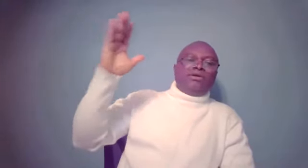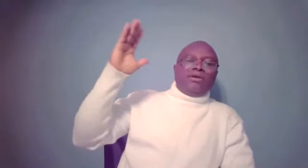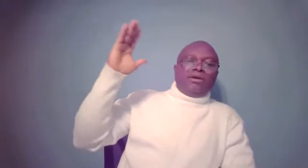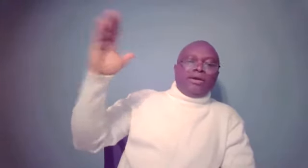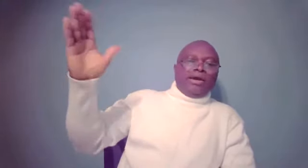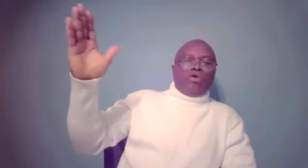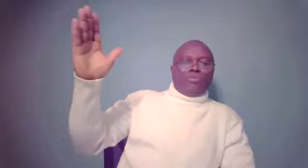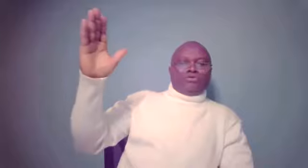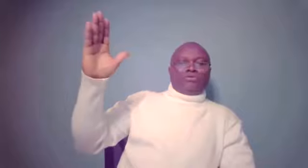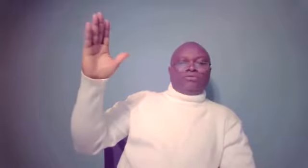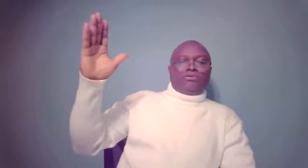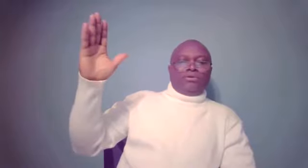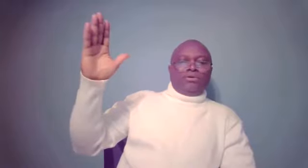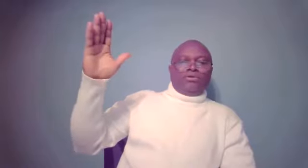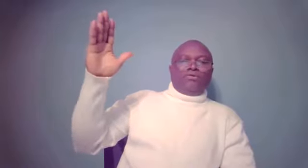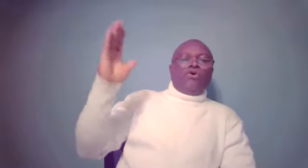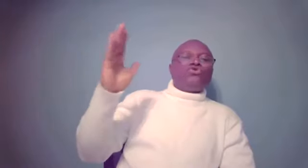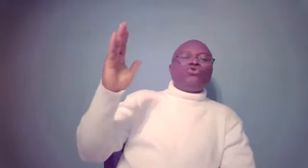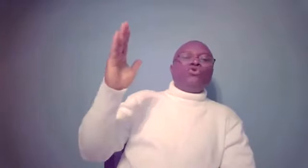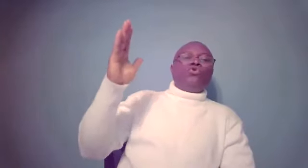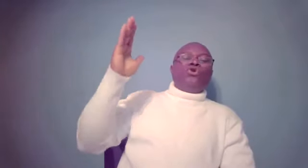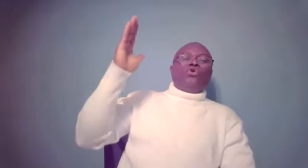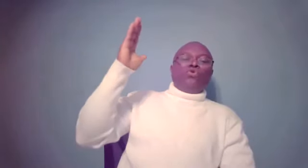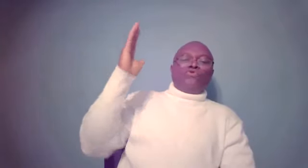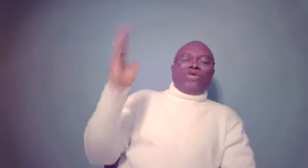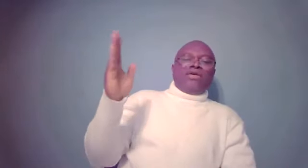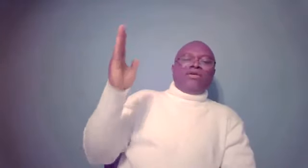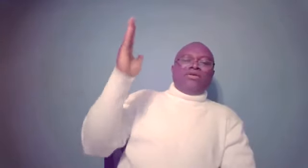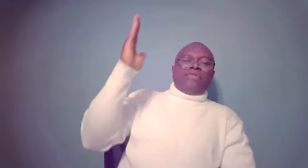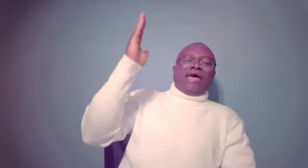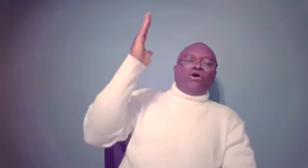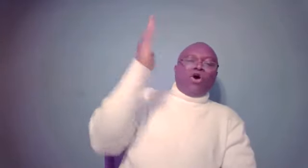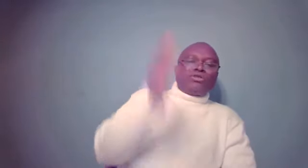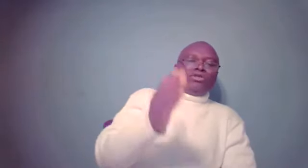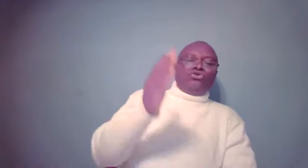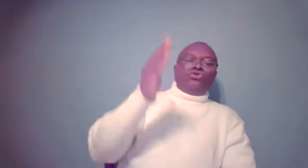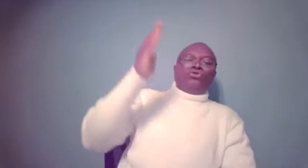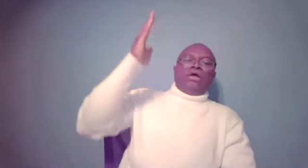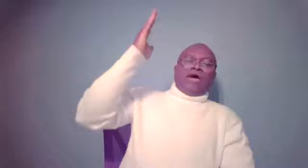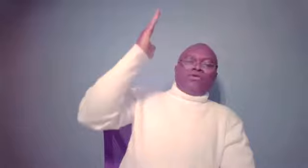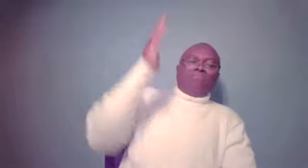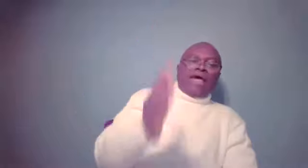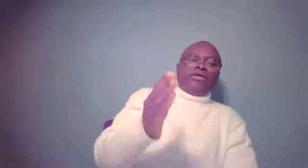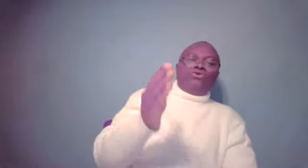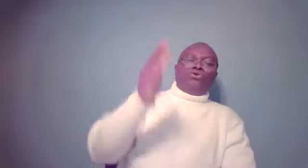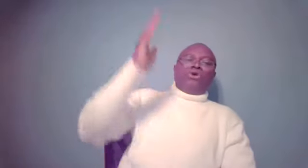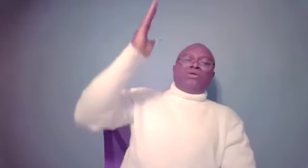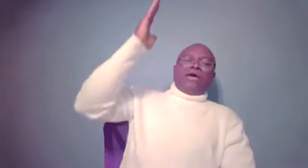helpers. Those who will think they are hurting you. They are undermining you. They are